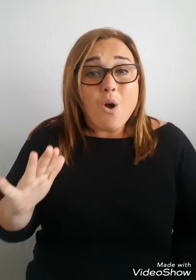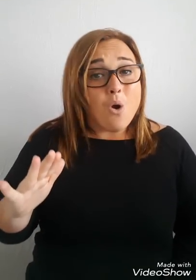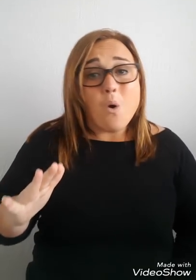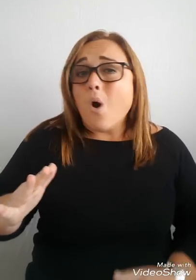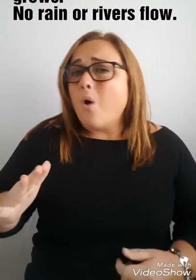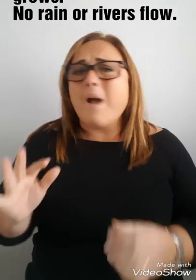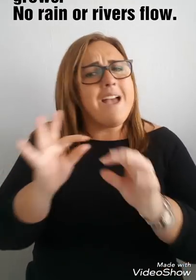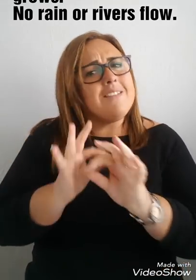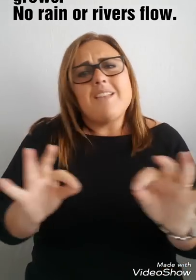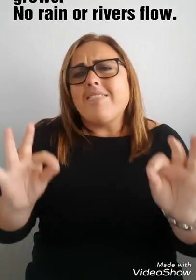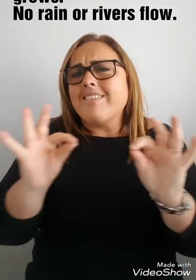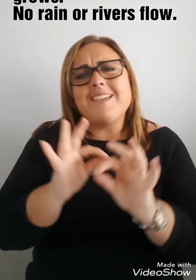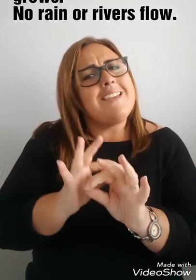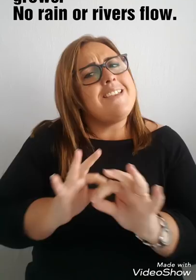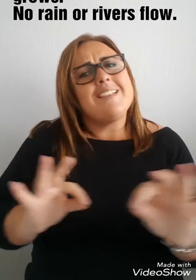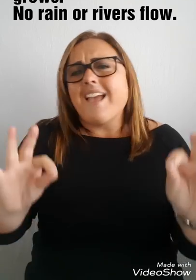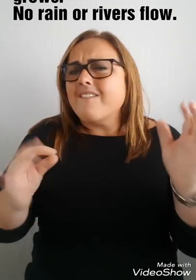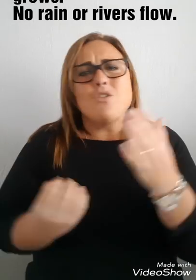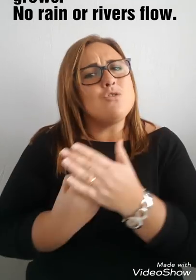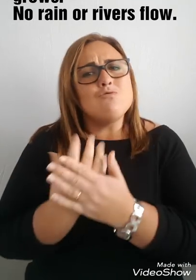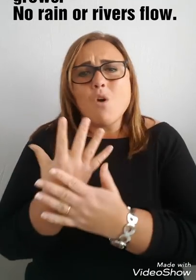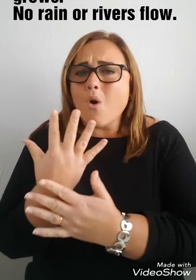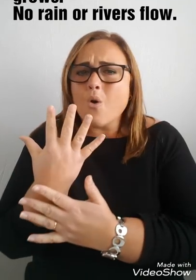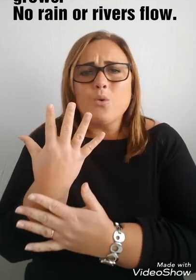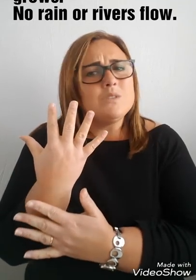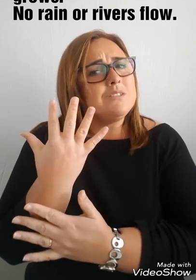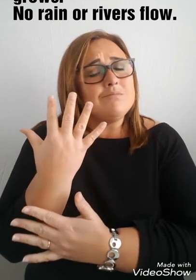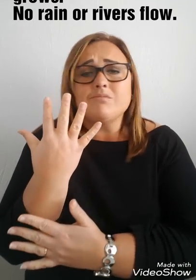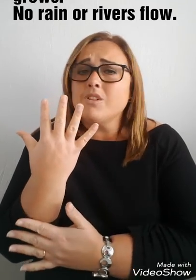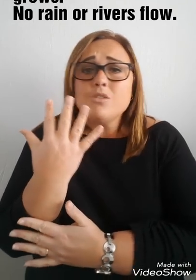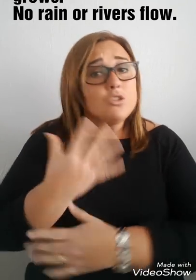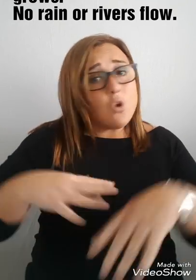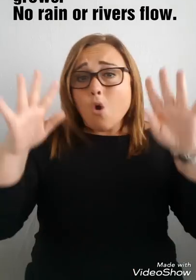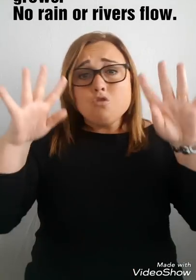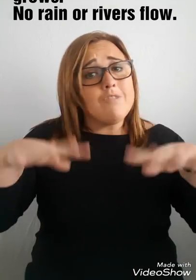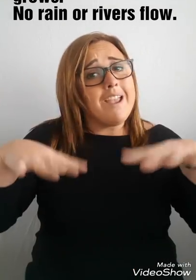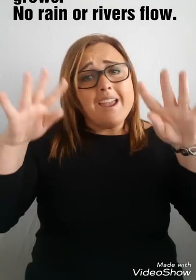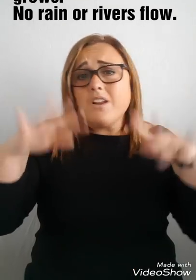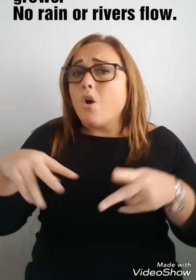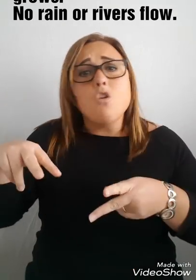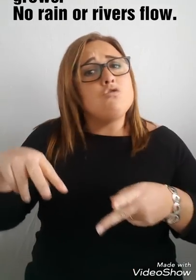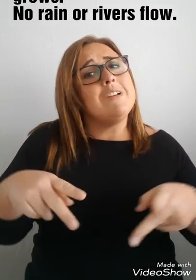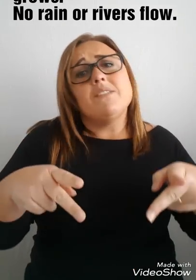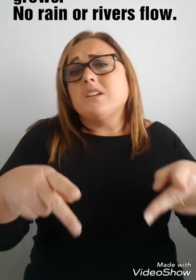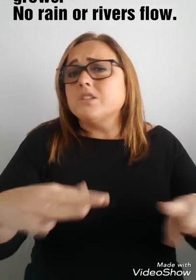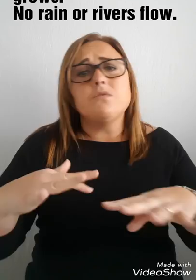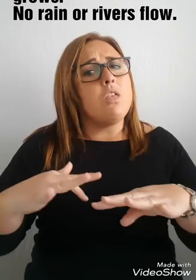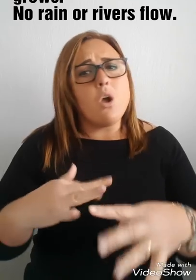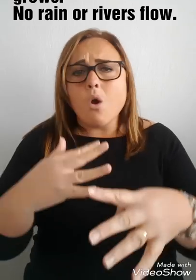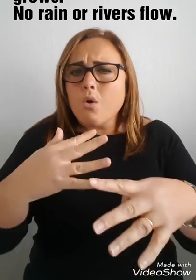Well, nothing ever grows No radar rivers flow